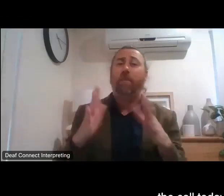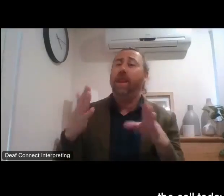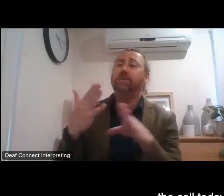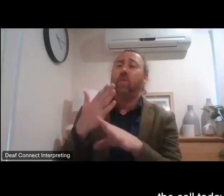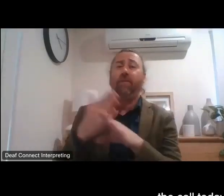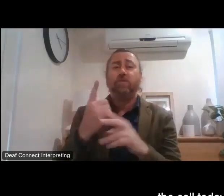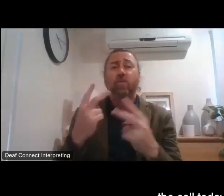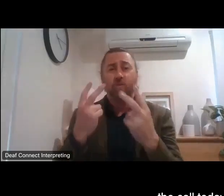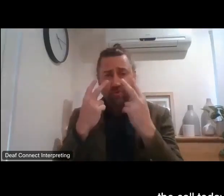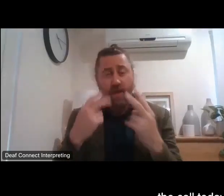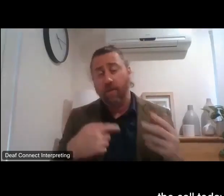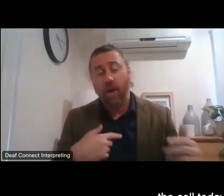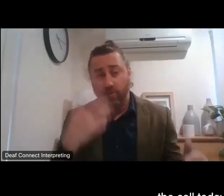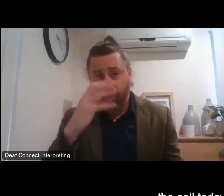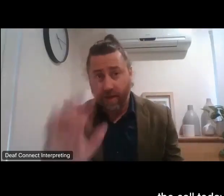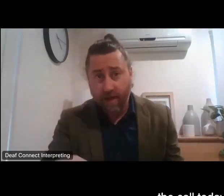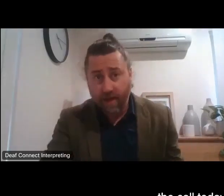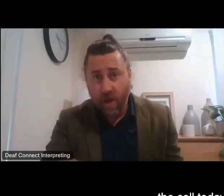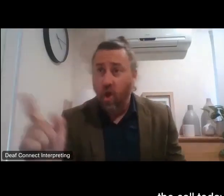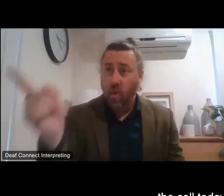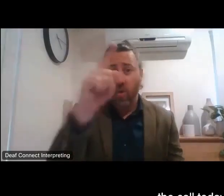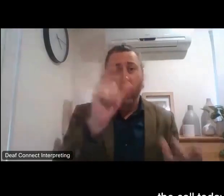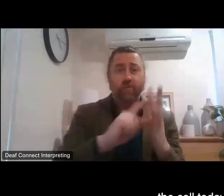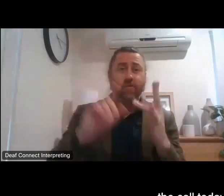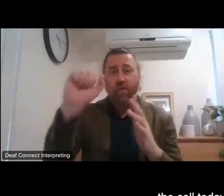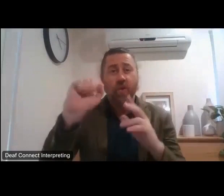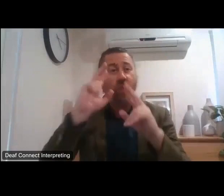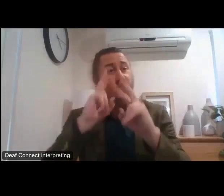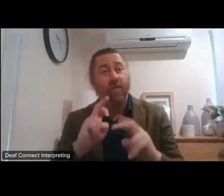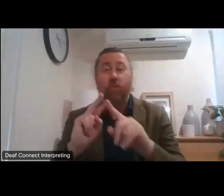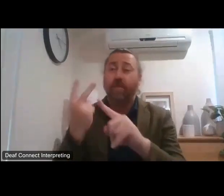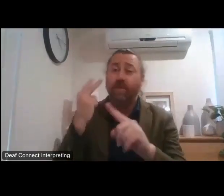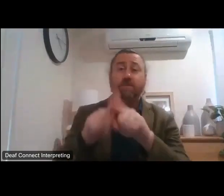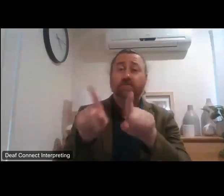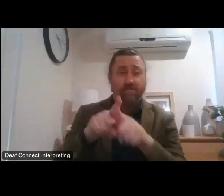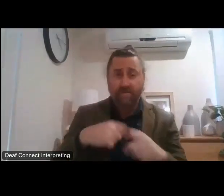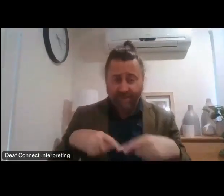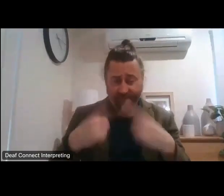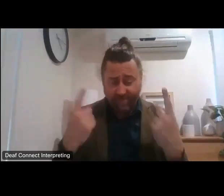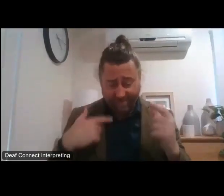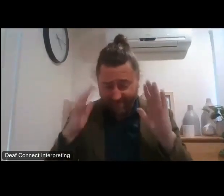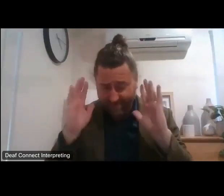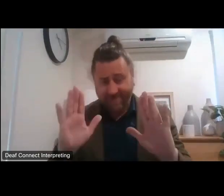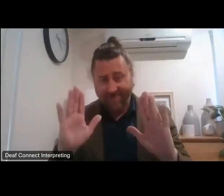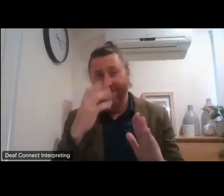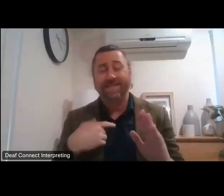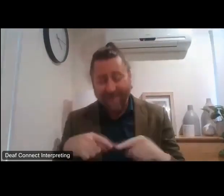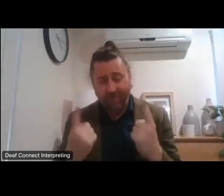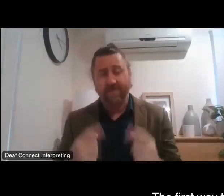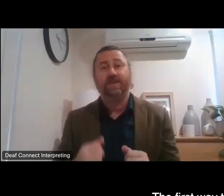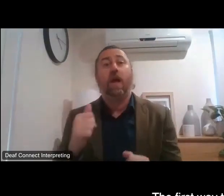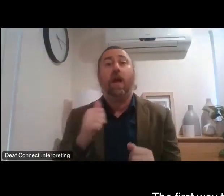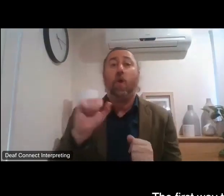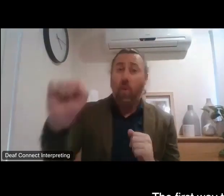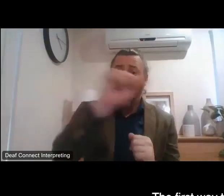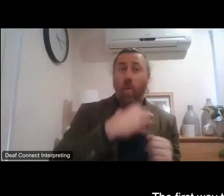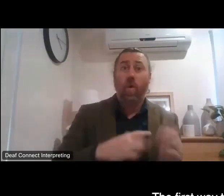call today but we are not going to do this the way that other reviews have been done um and the first way that you'll be able to have your say is